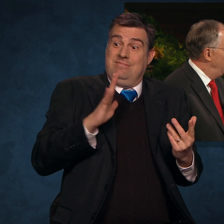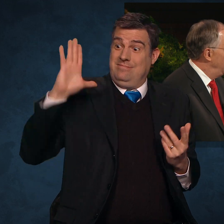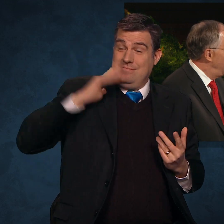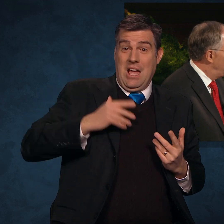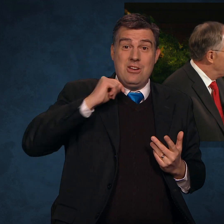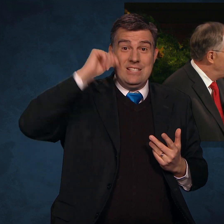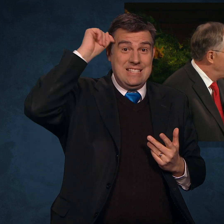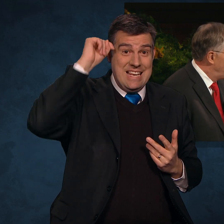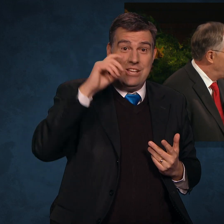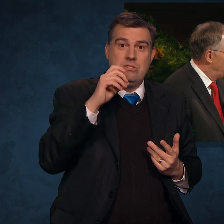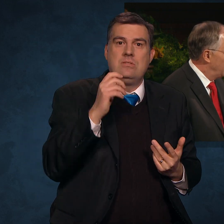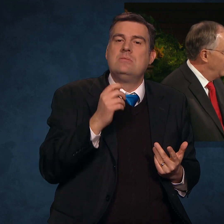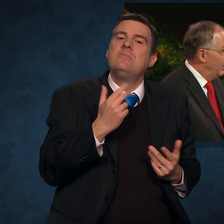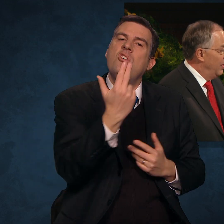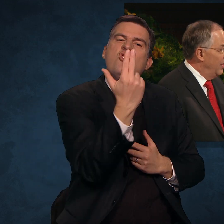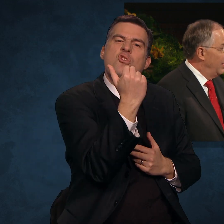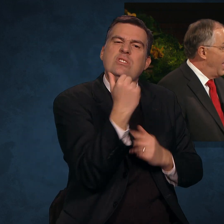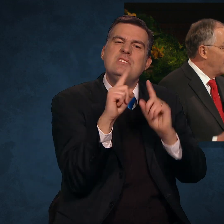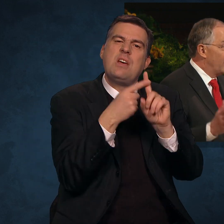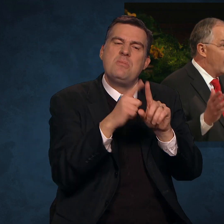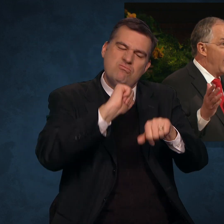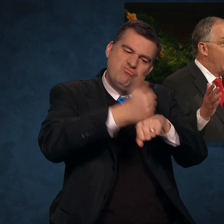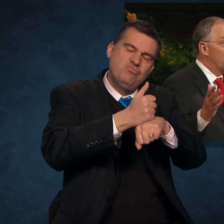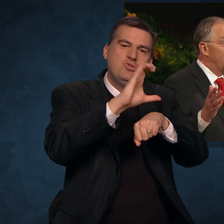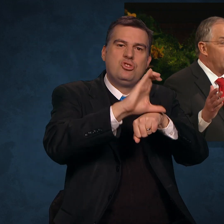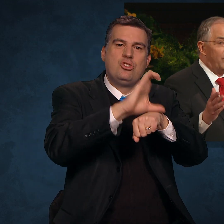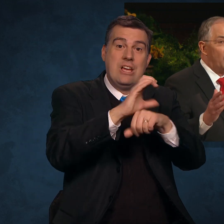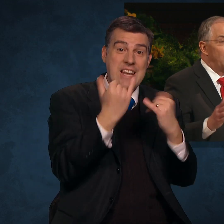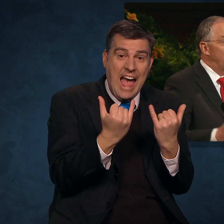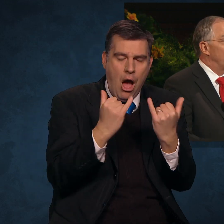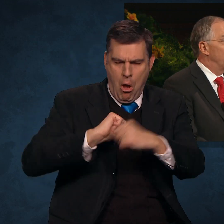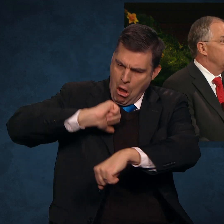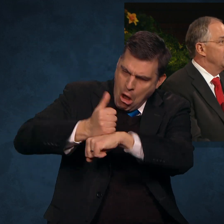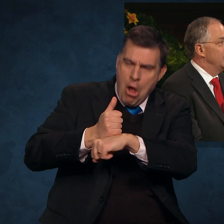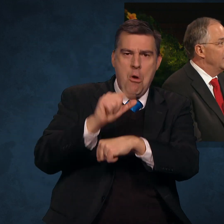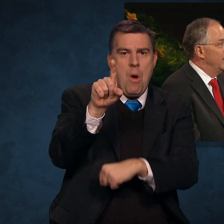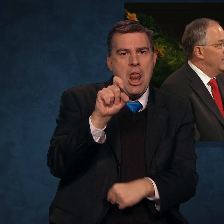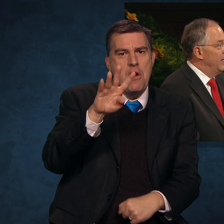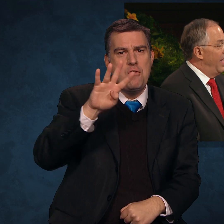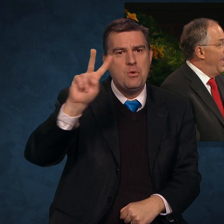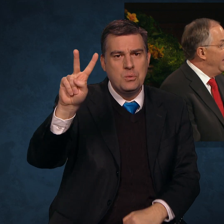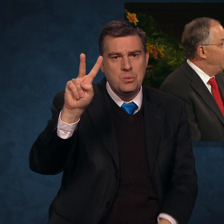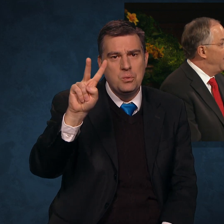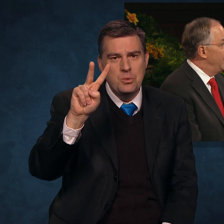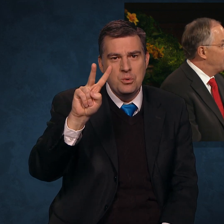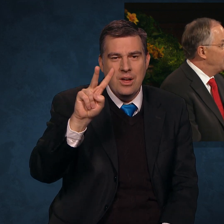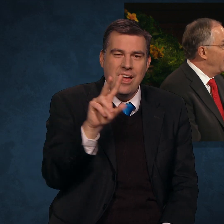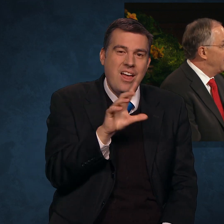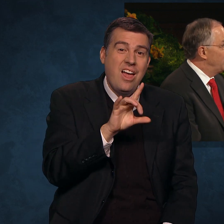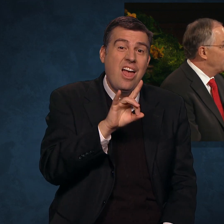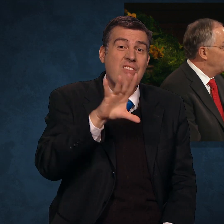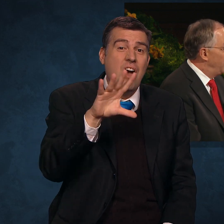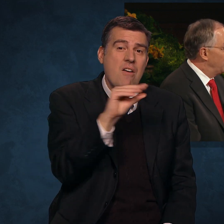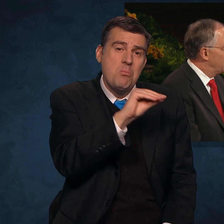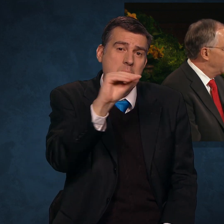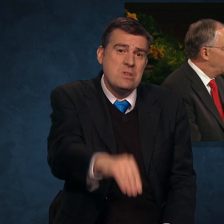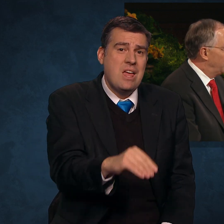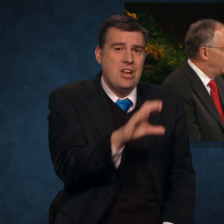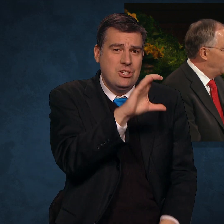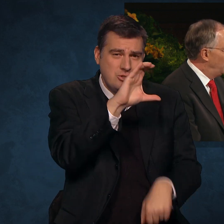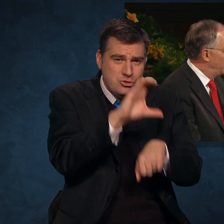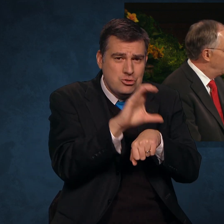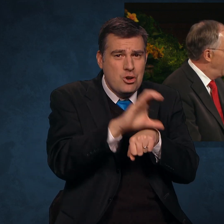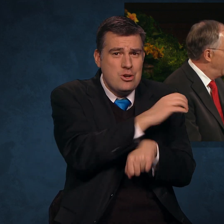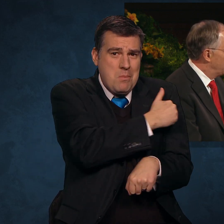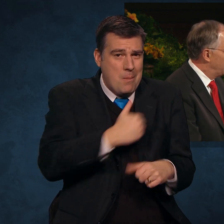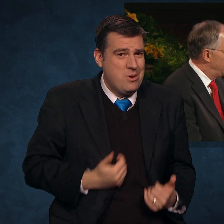only 13 temples in the Church. Now there are 142. Eighty-five percent of Church members live